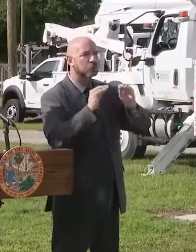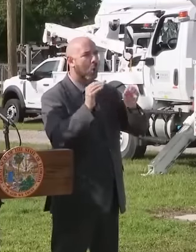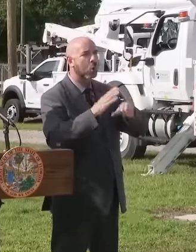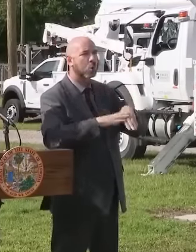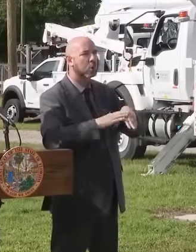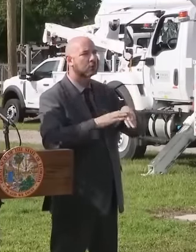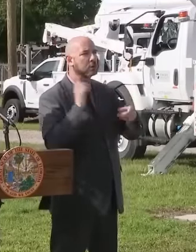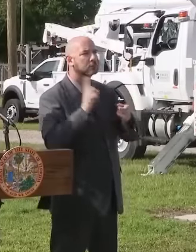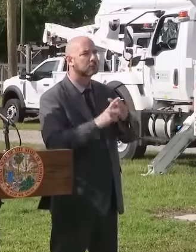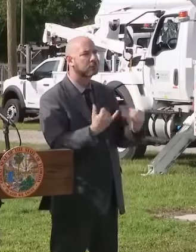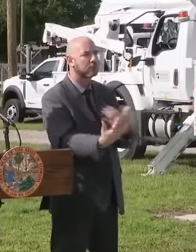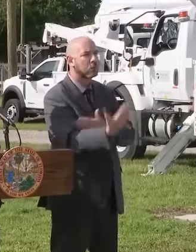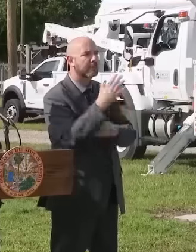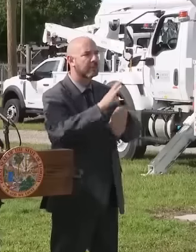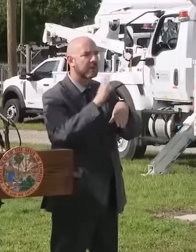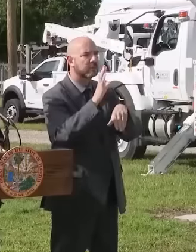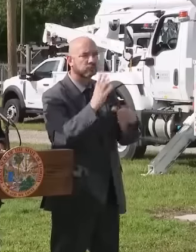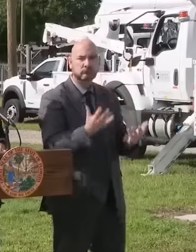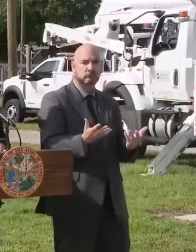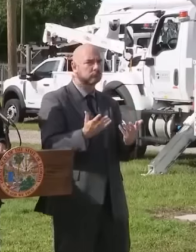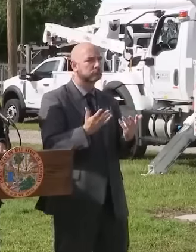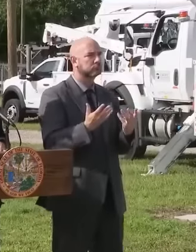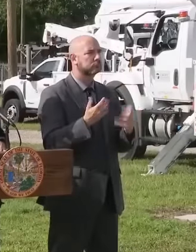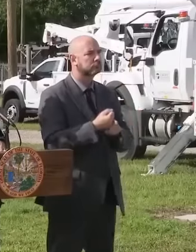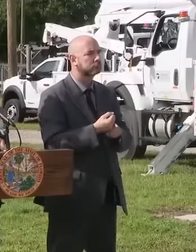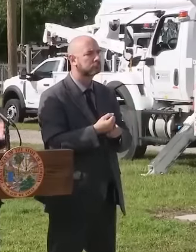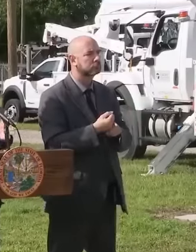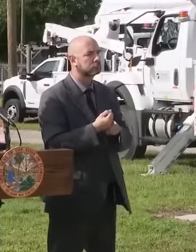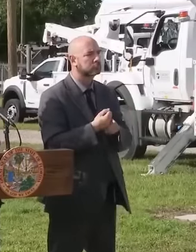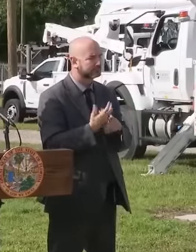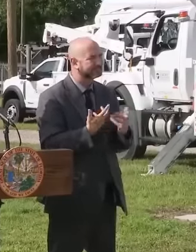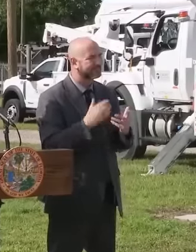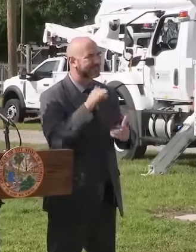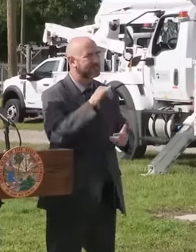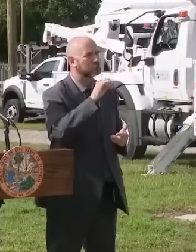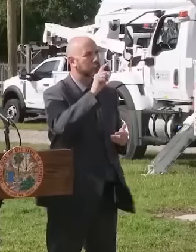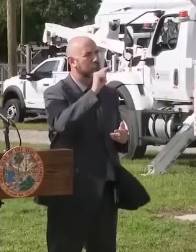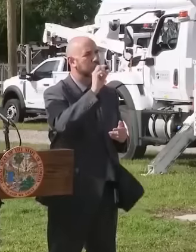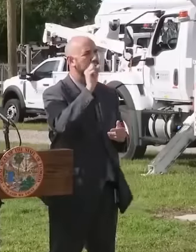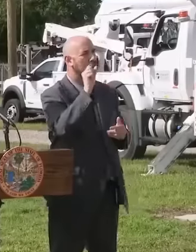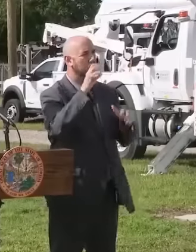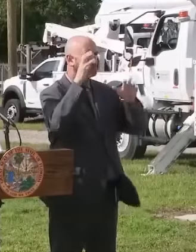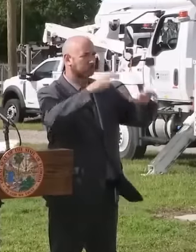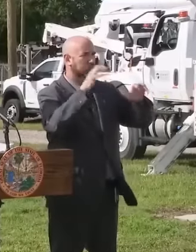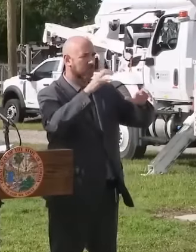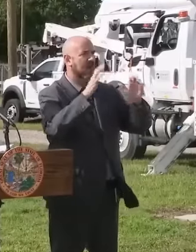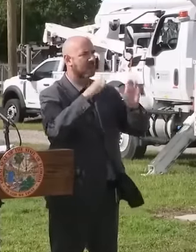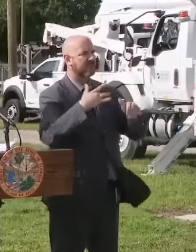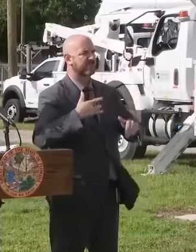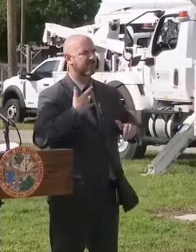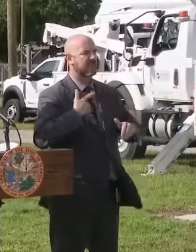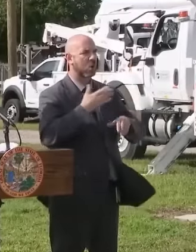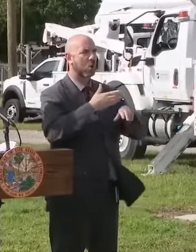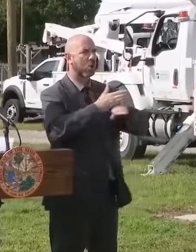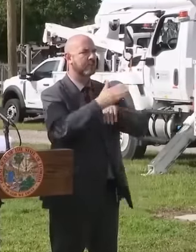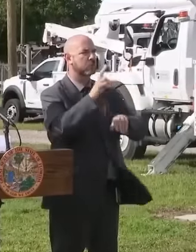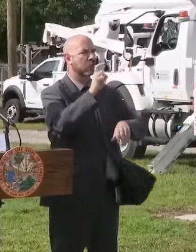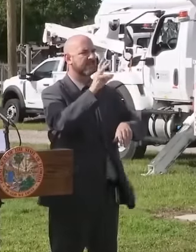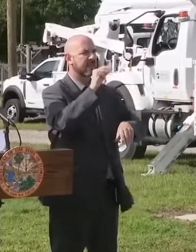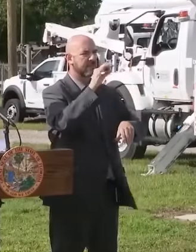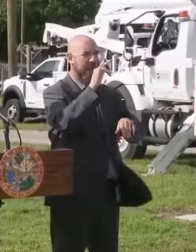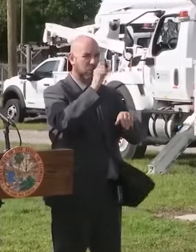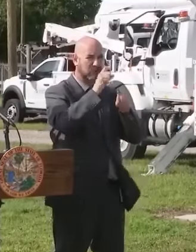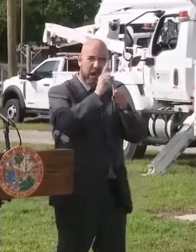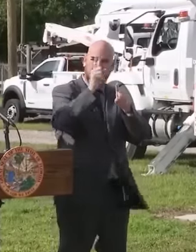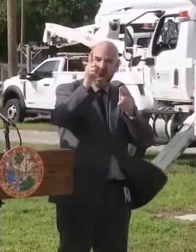bands. The tropical storm force winds can be felt up to 250 miles from the center, as I just mentioned. Tornadoes are probable.